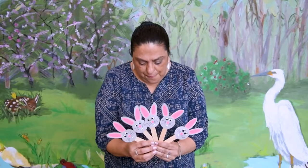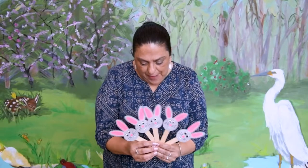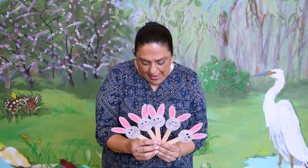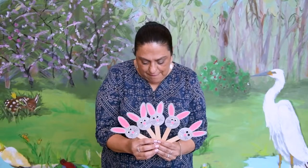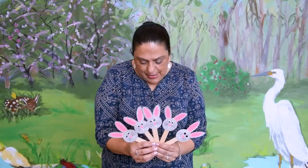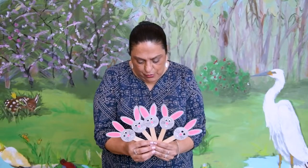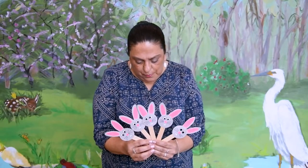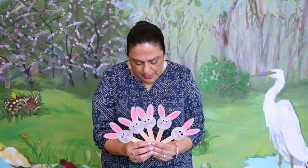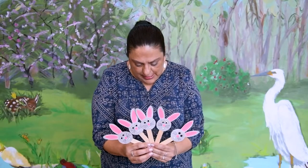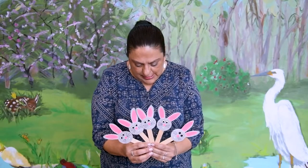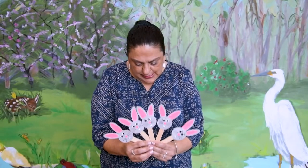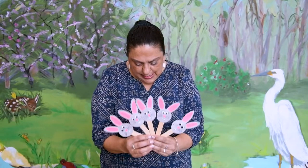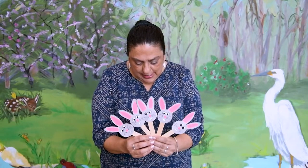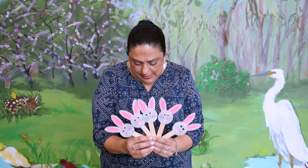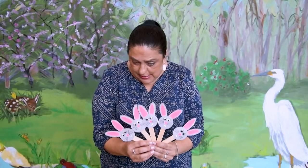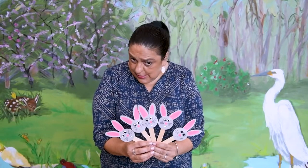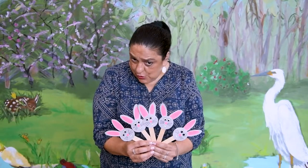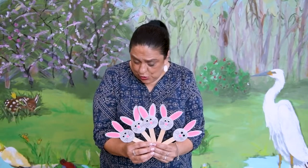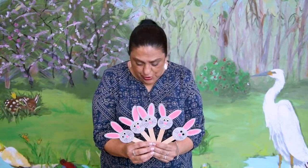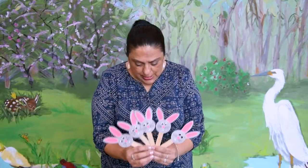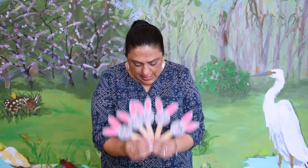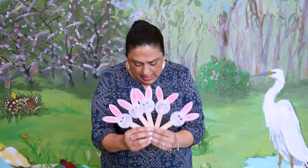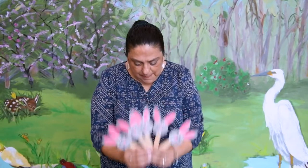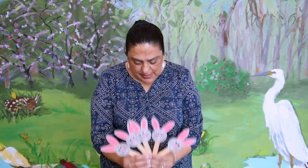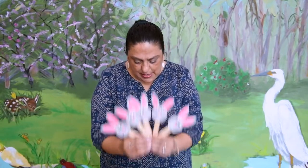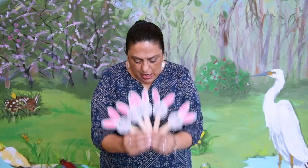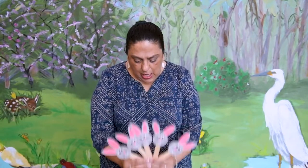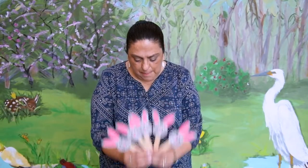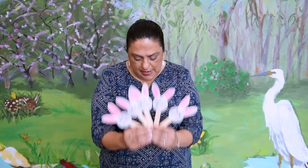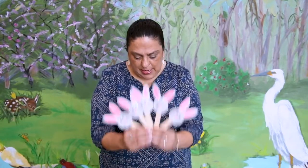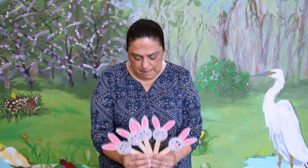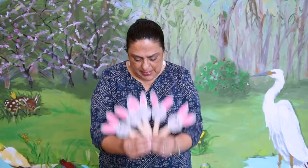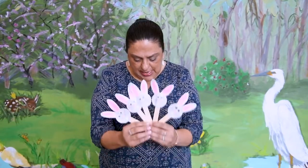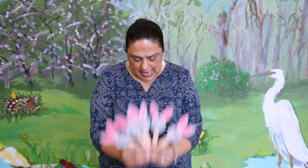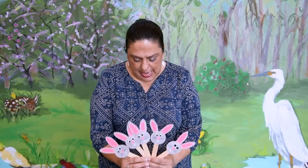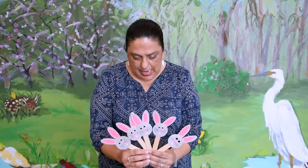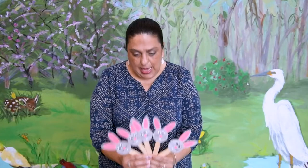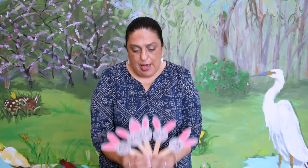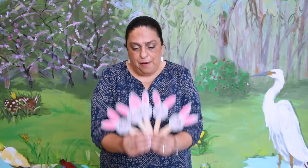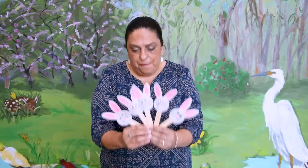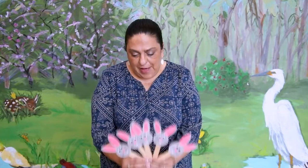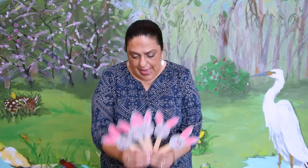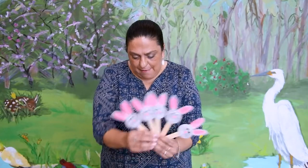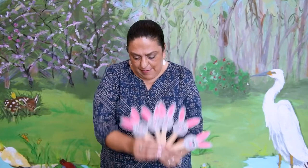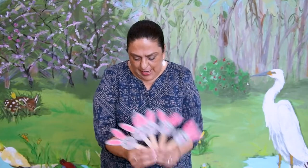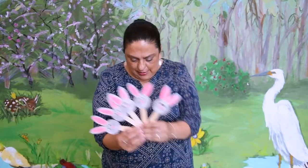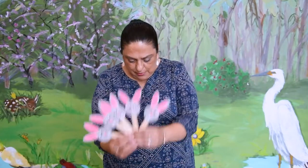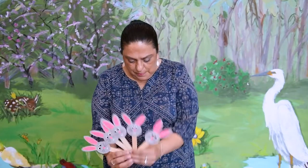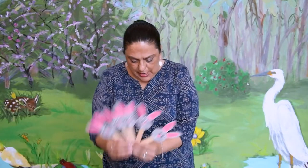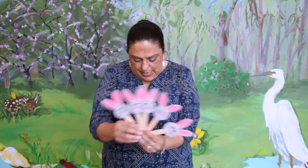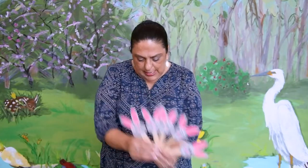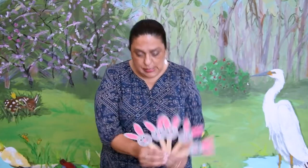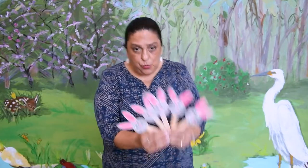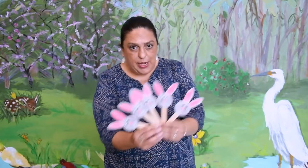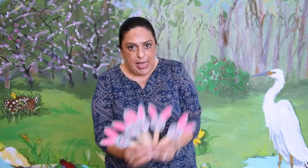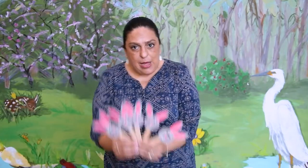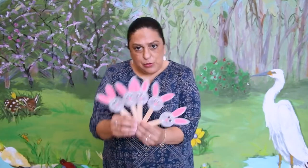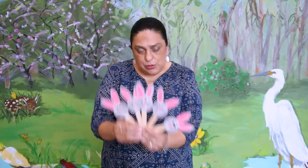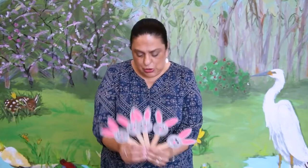Five little bunnies. And this is their story. Hippity hop and hippity hey. Five little bunnies went out to